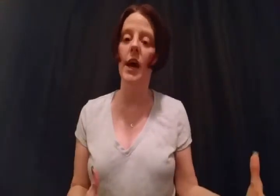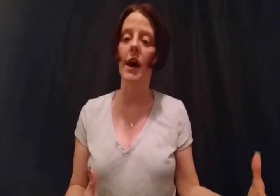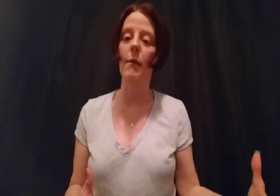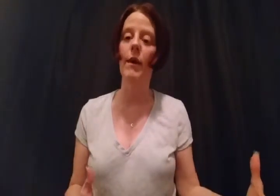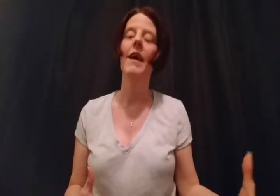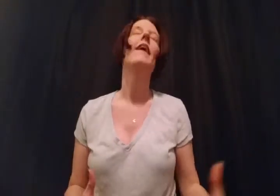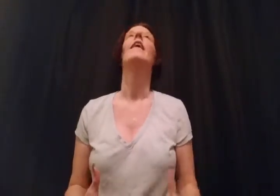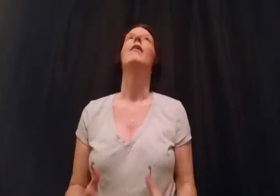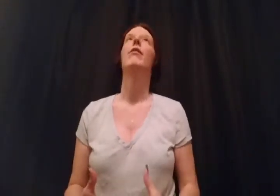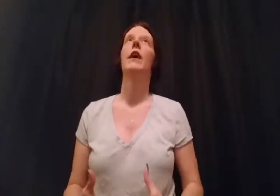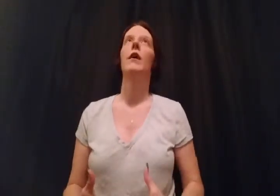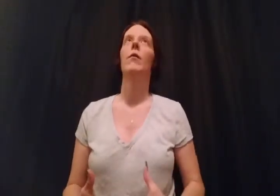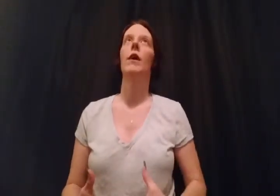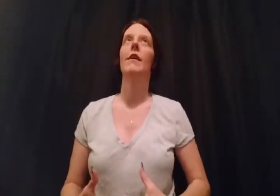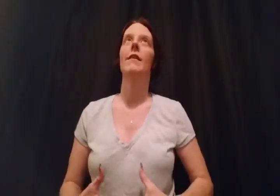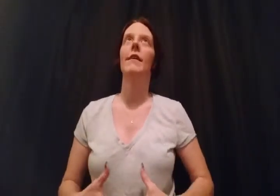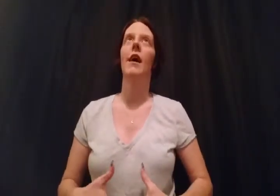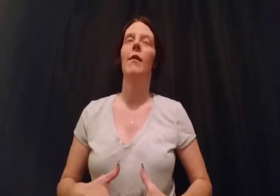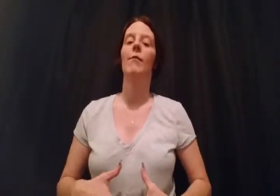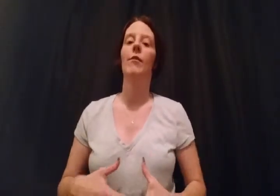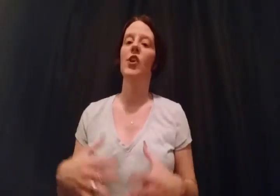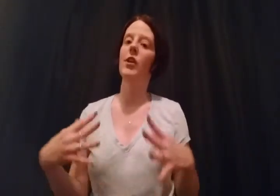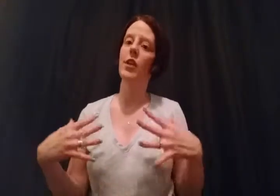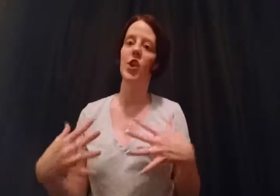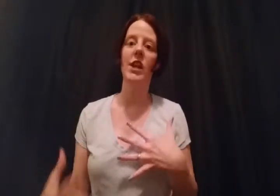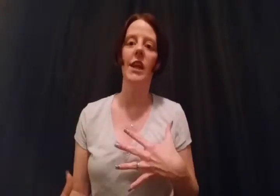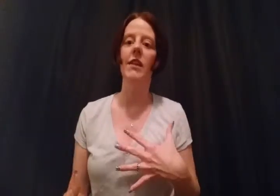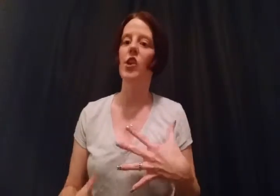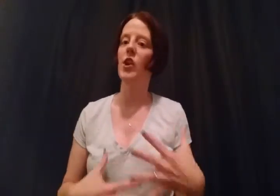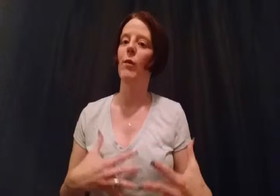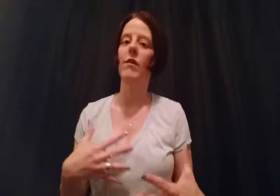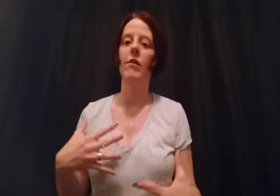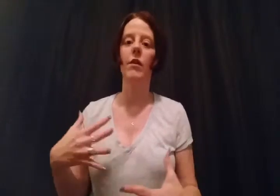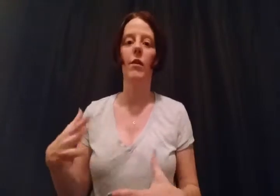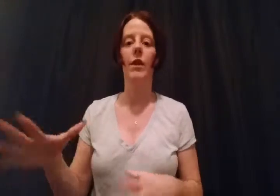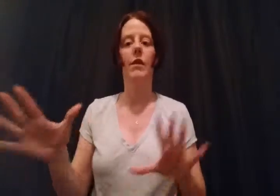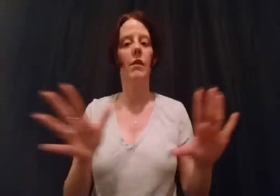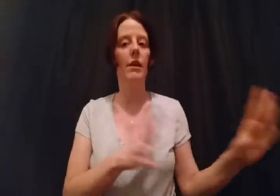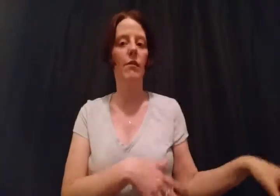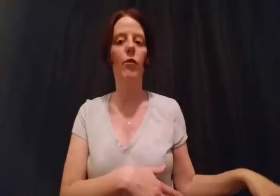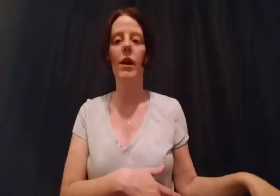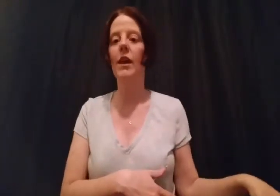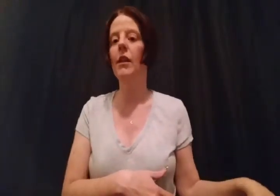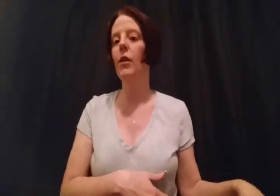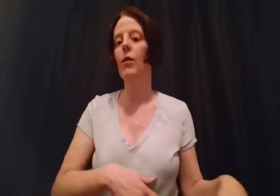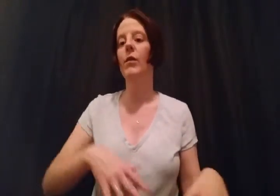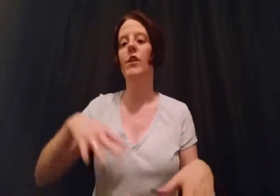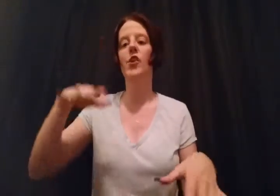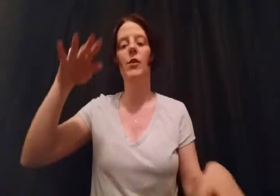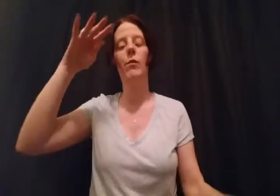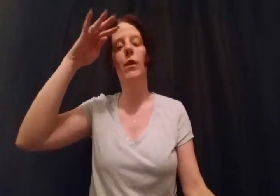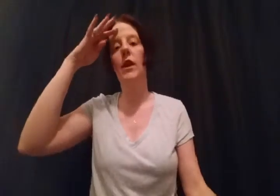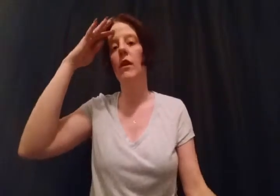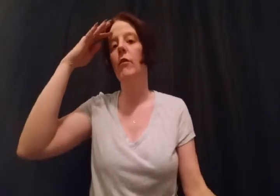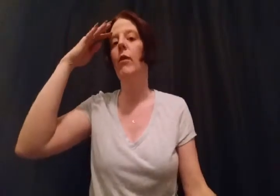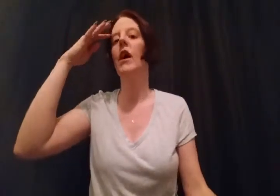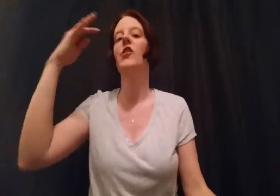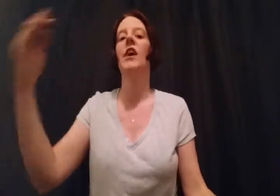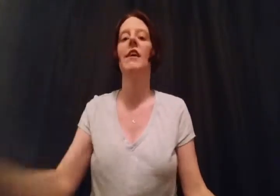up, there was, um, she, she said that she was going to leave Twilight alone and she would work on other projects.